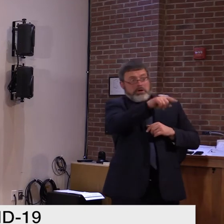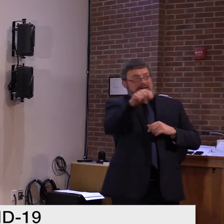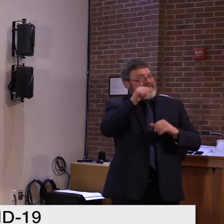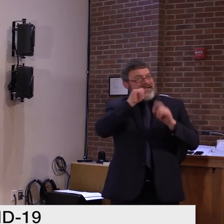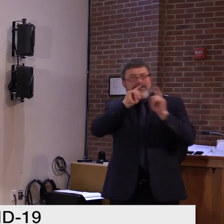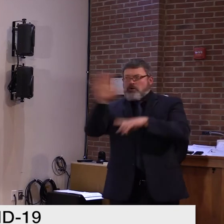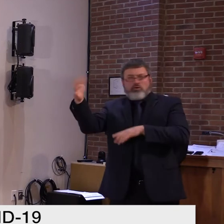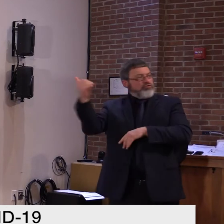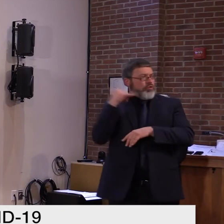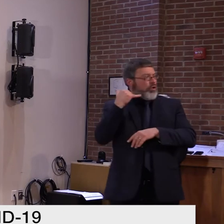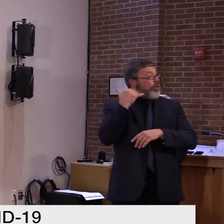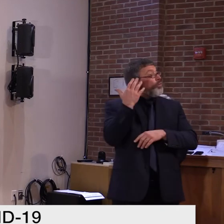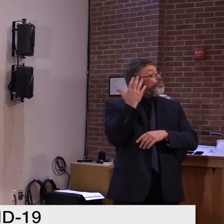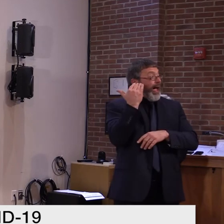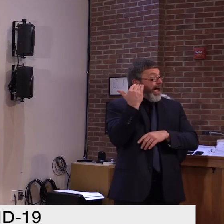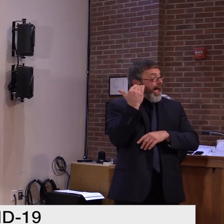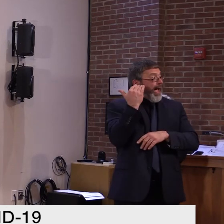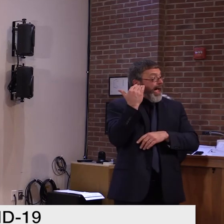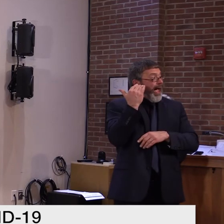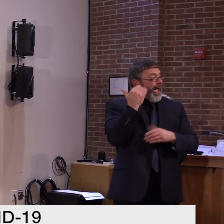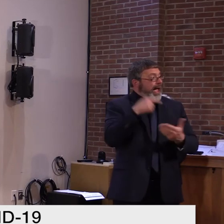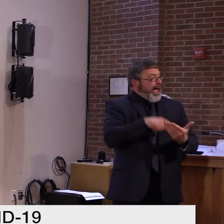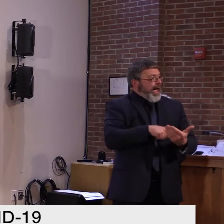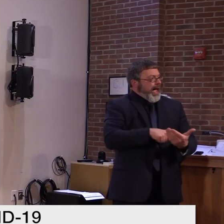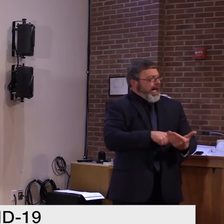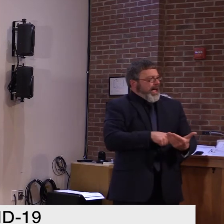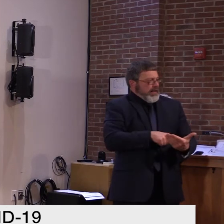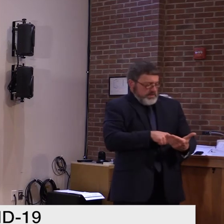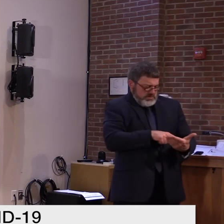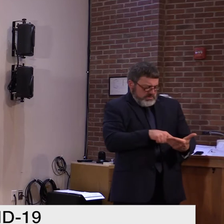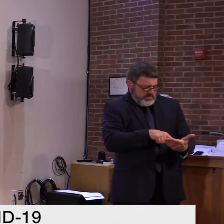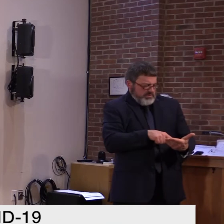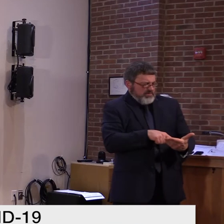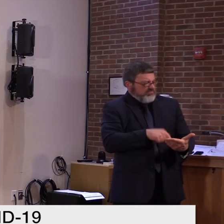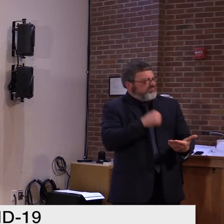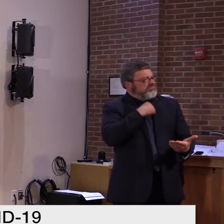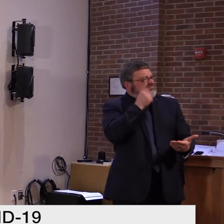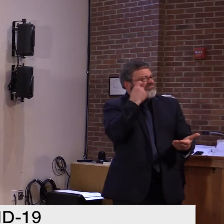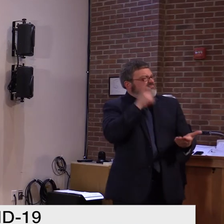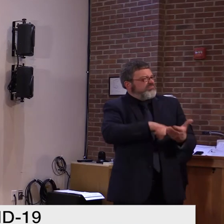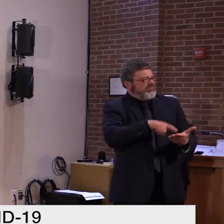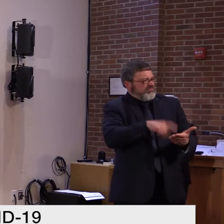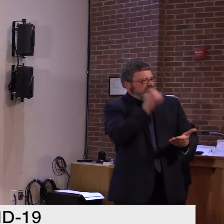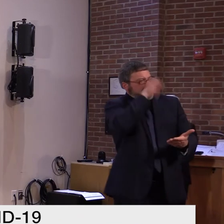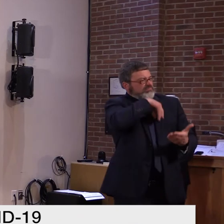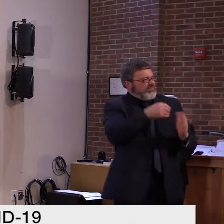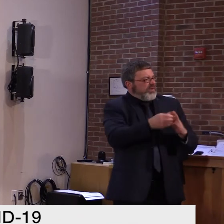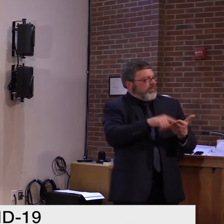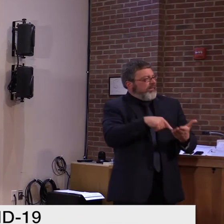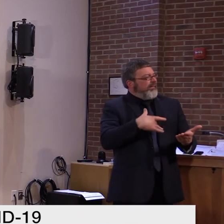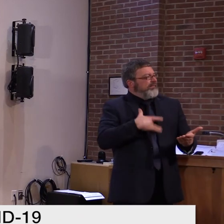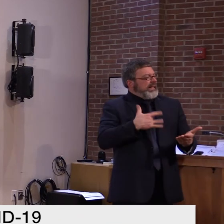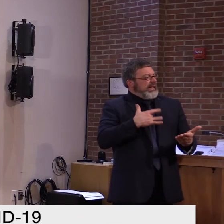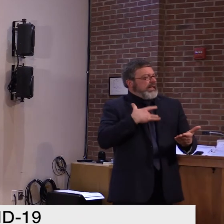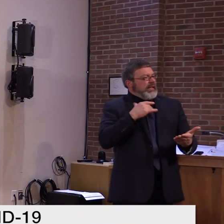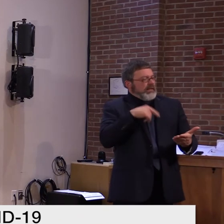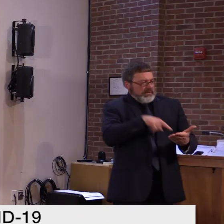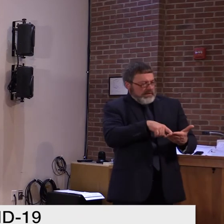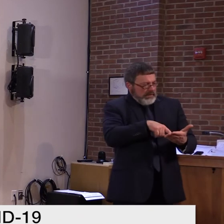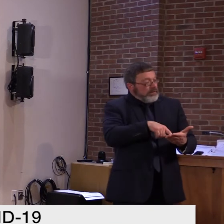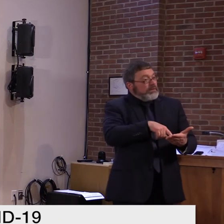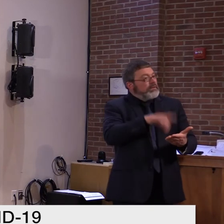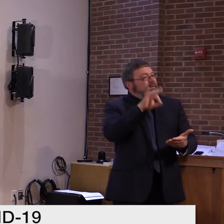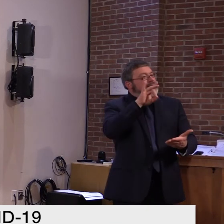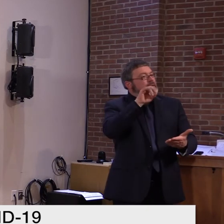Vermont area codes only, and would you recommend that people pick up the phone if they receive an unknown call from